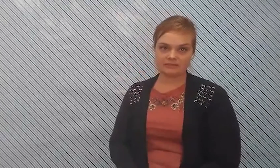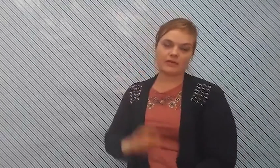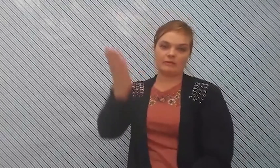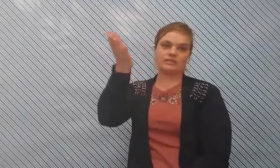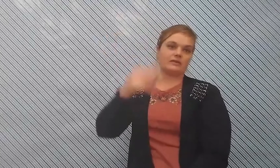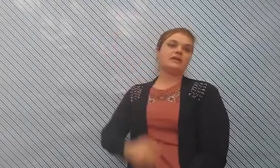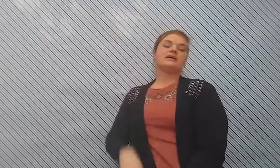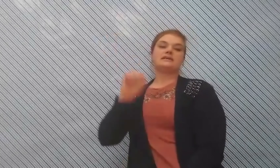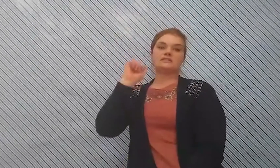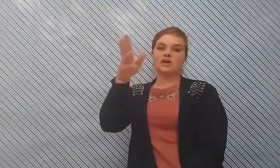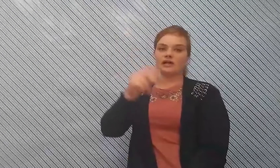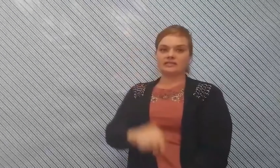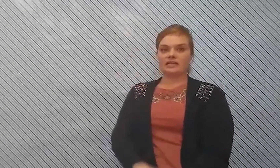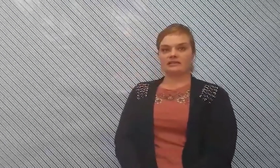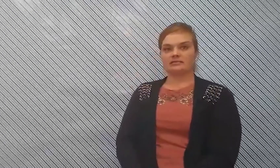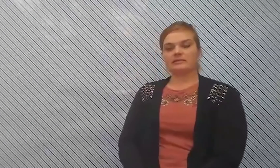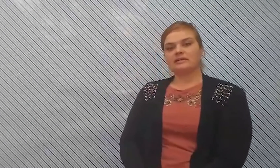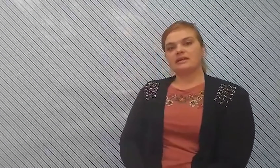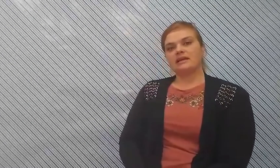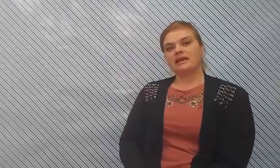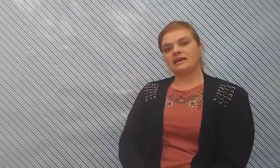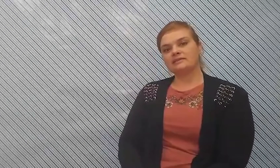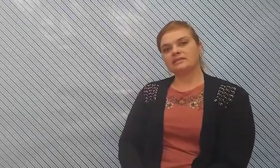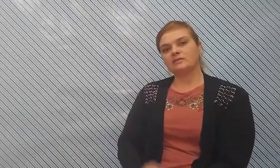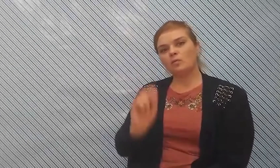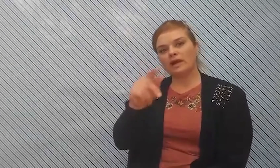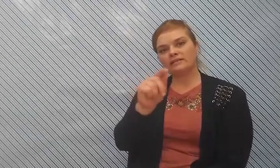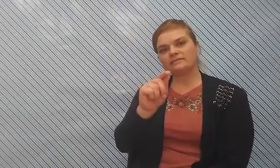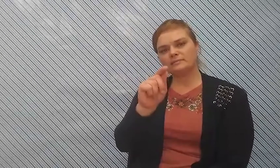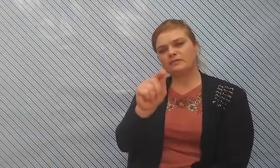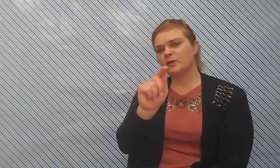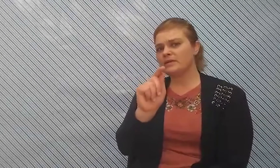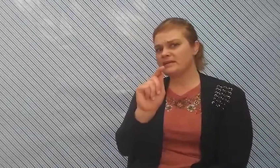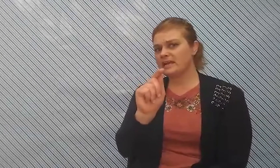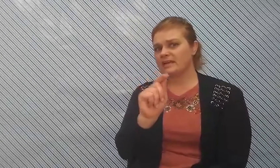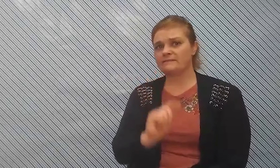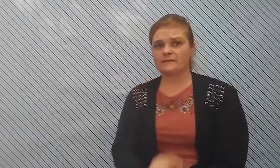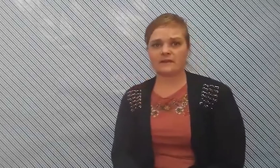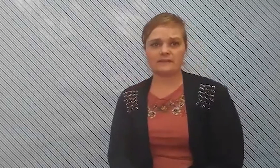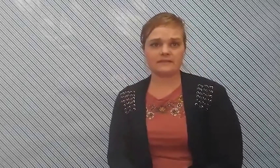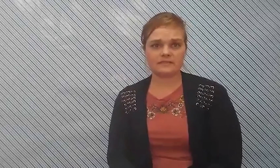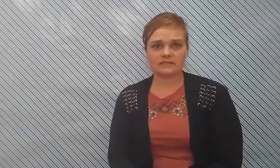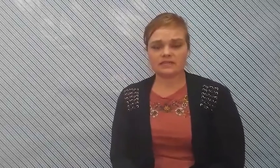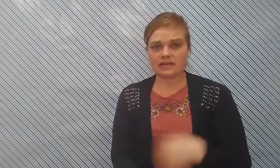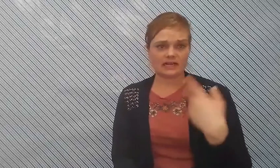okay we'll tell you it's god's kingdom and what before we get any further in this uh